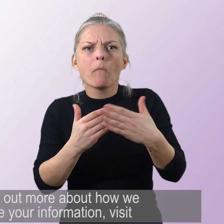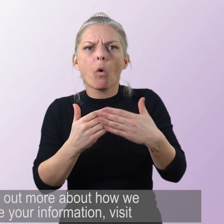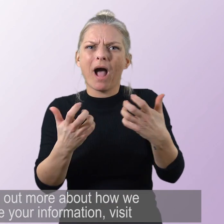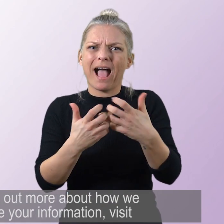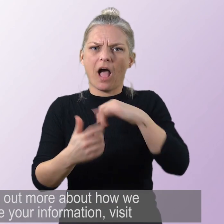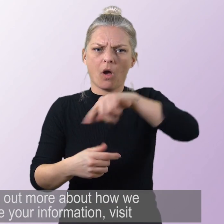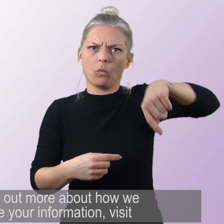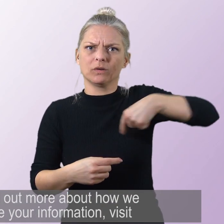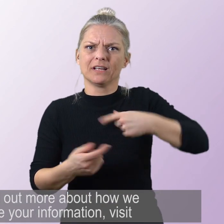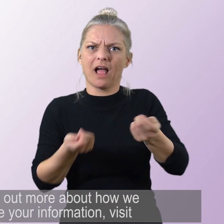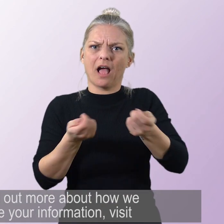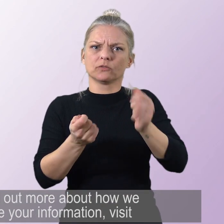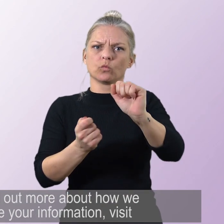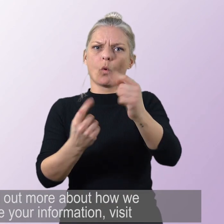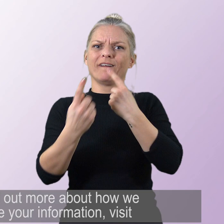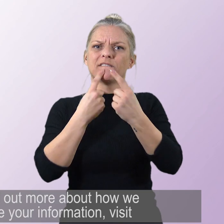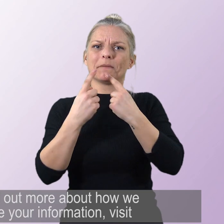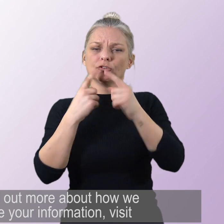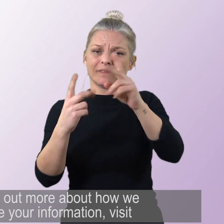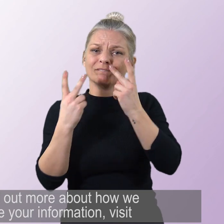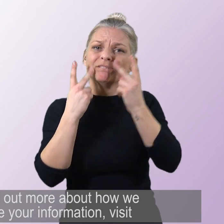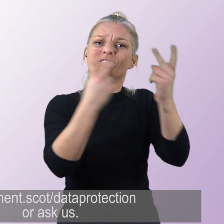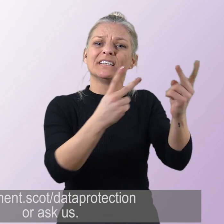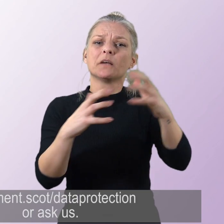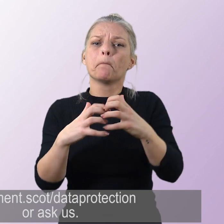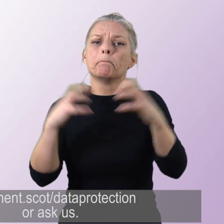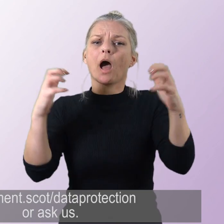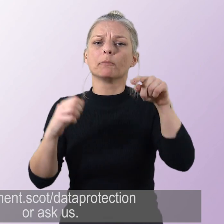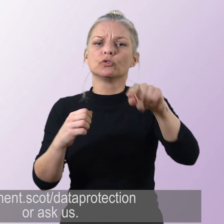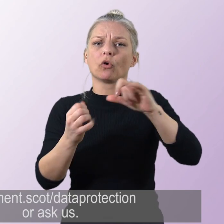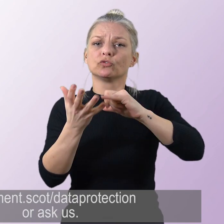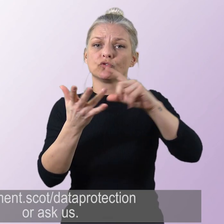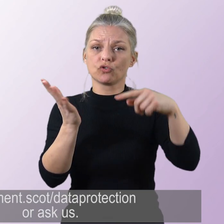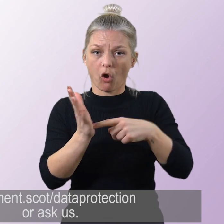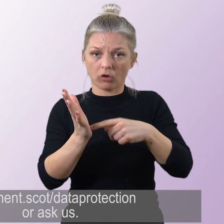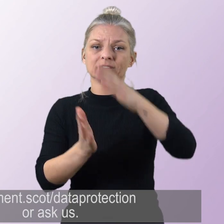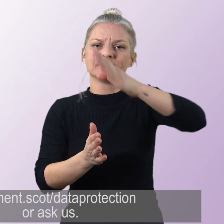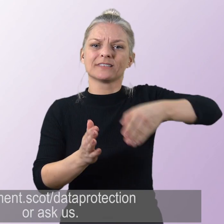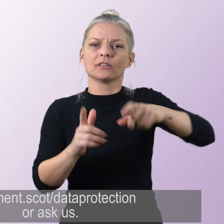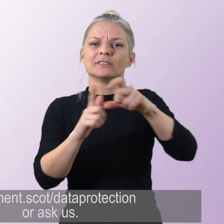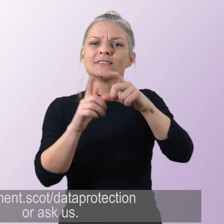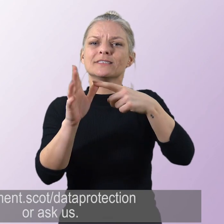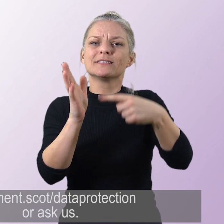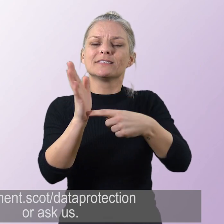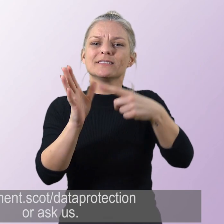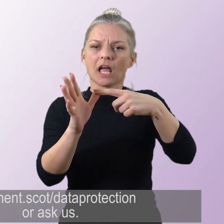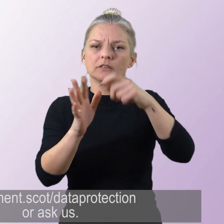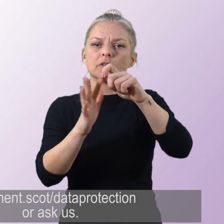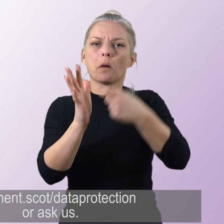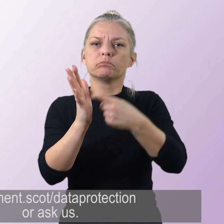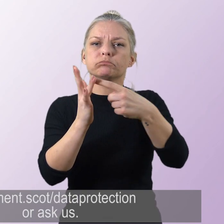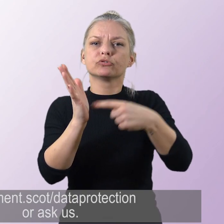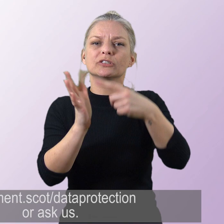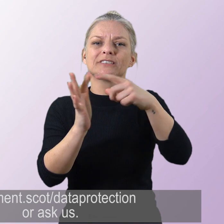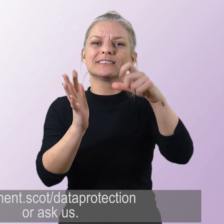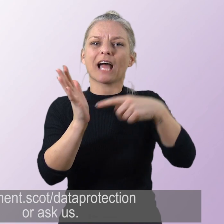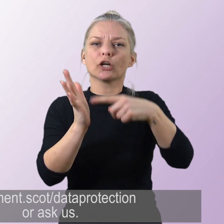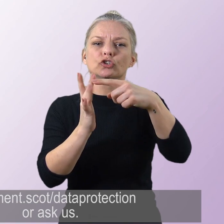find out more about how we handle your information, visit parliament.scot forward slash data protection